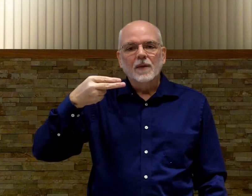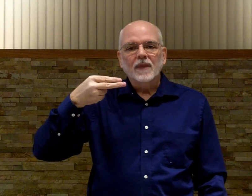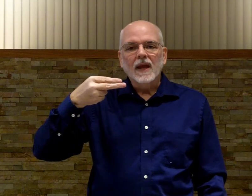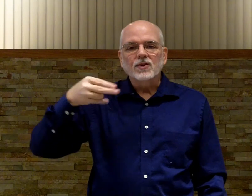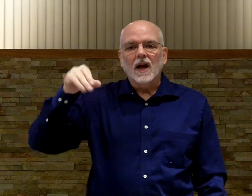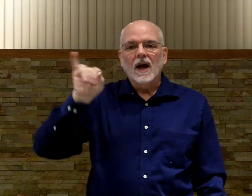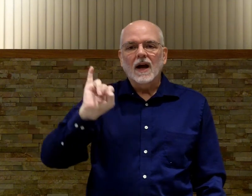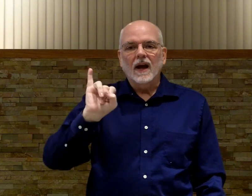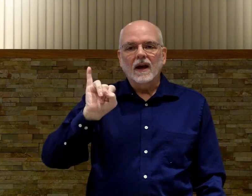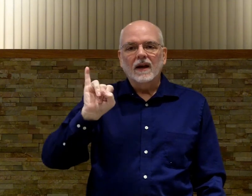H. I.